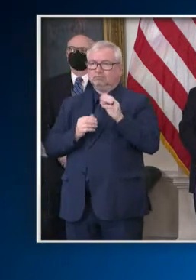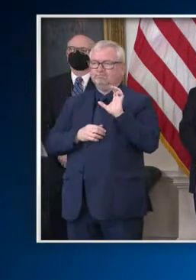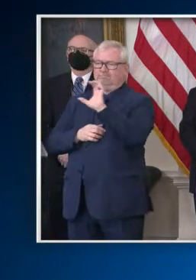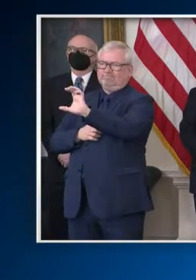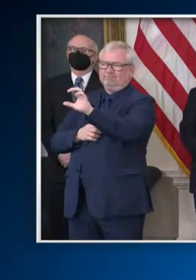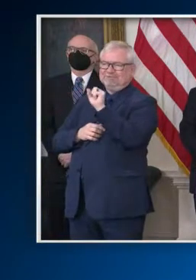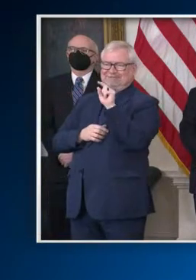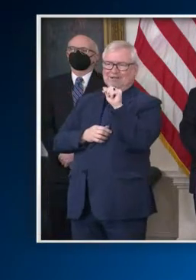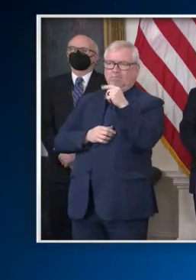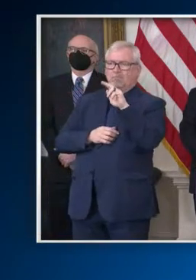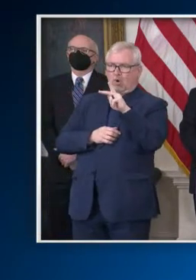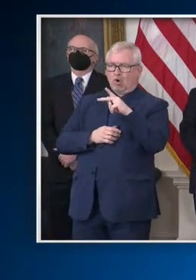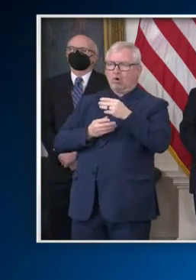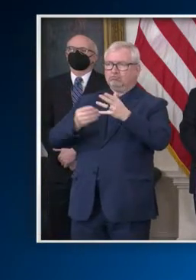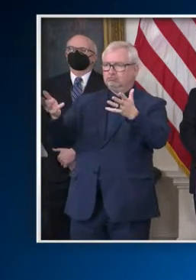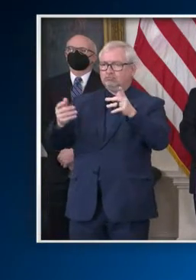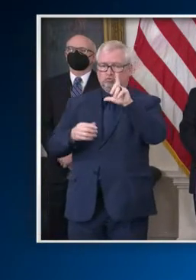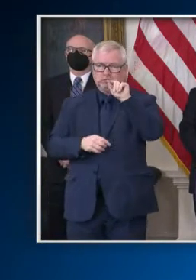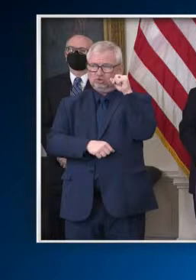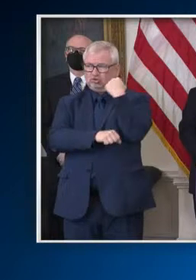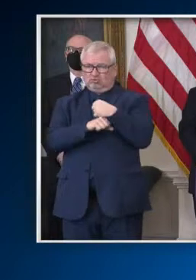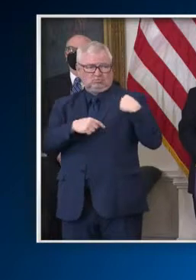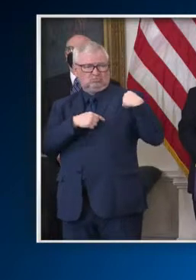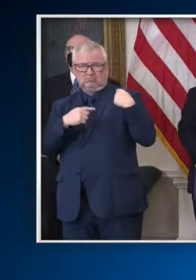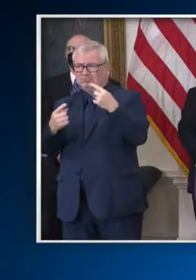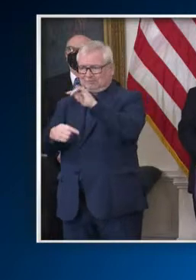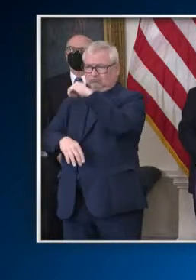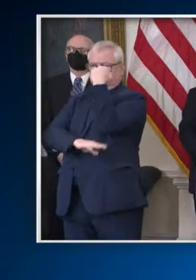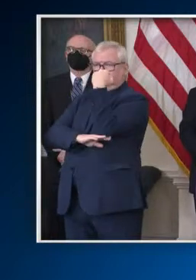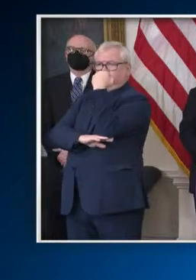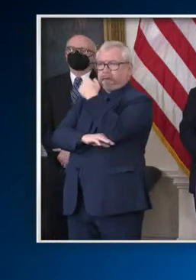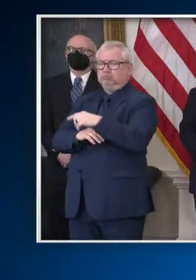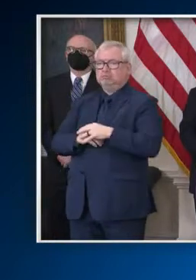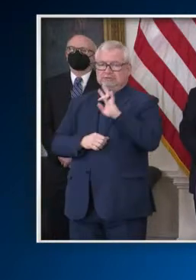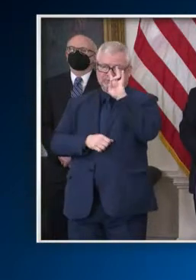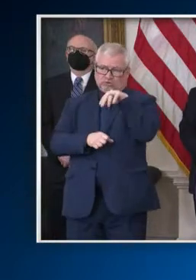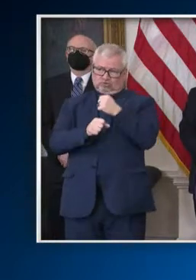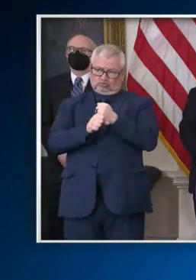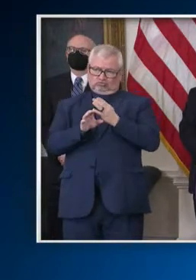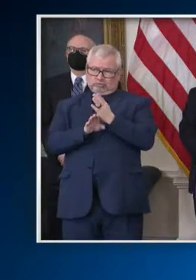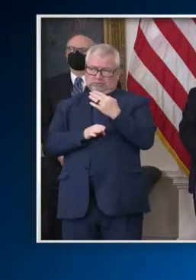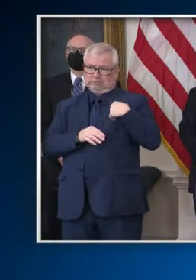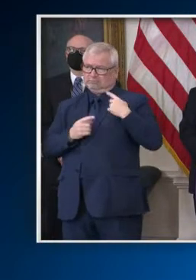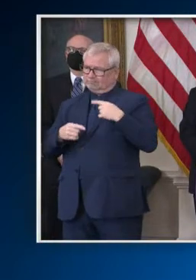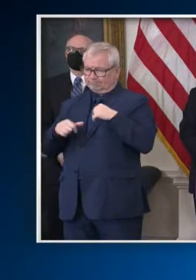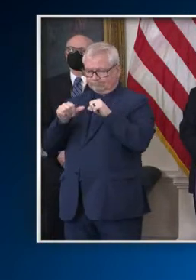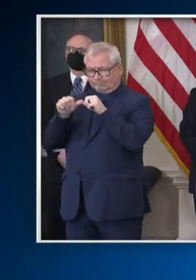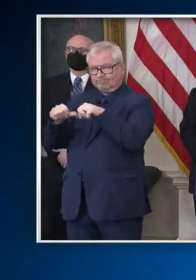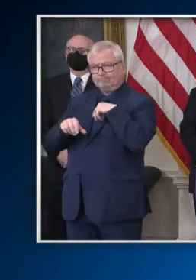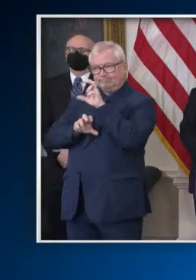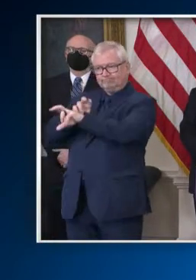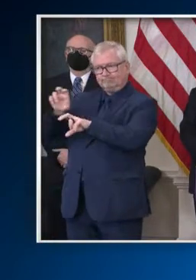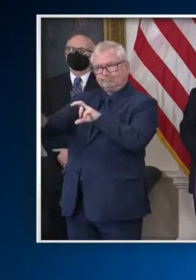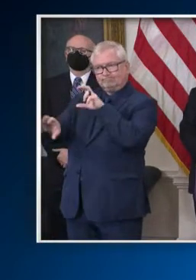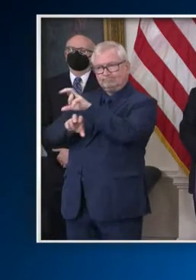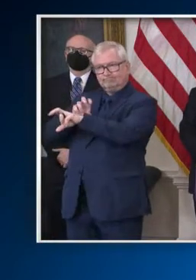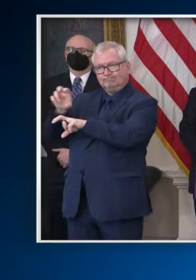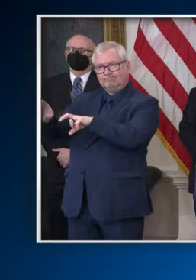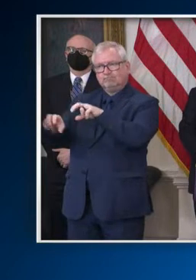For the 7th year in a row, we are once again fully funding Chesapeake Bay restoration efforts.